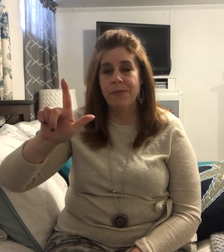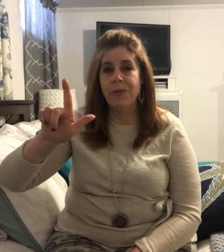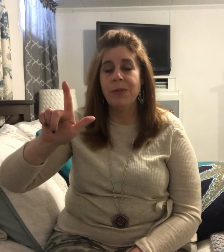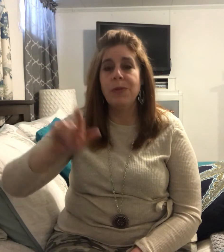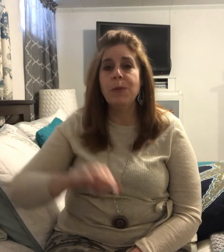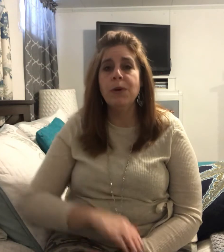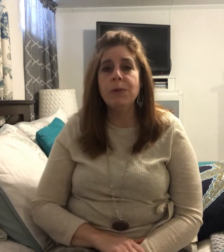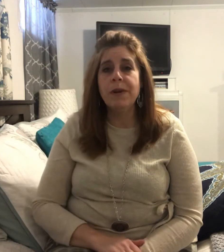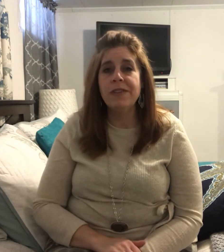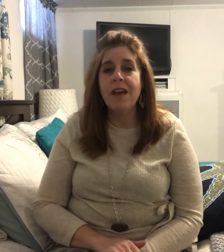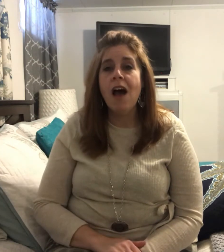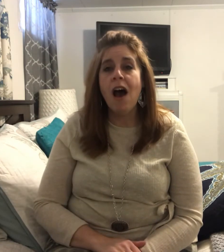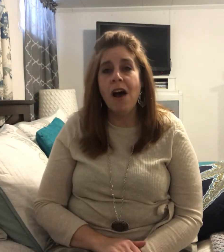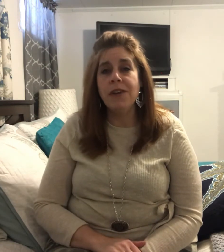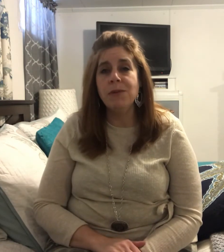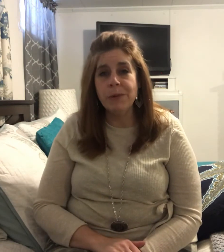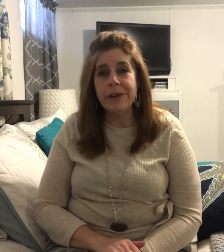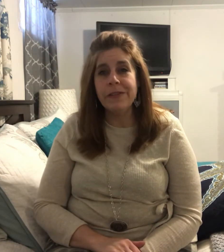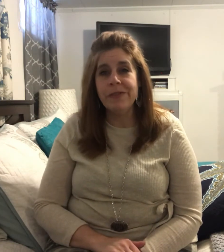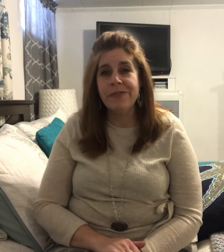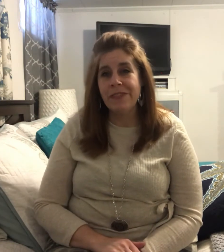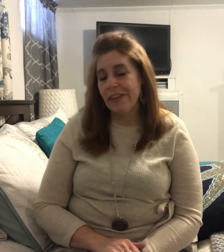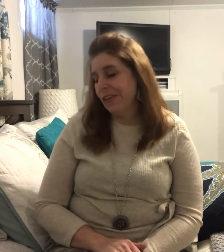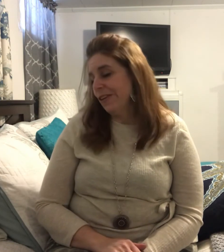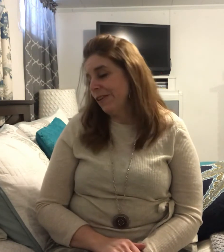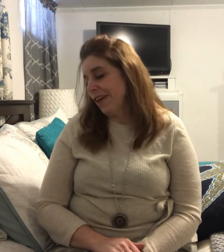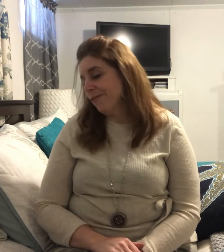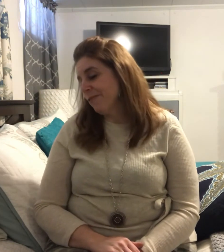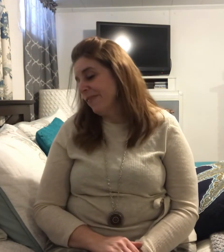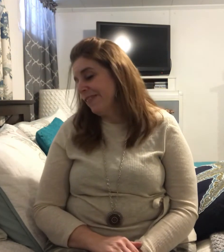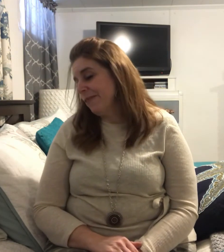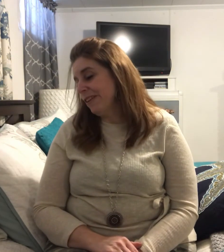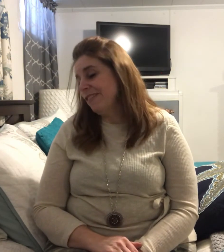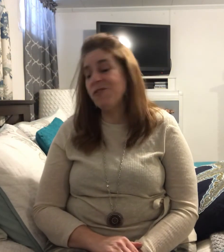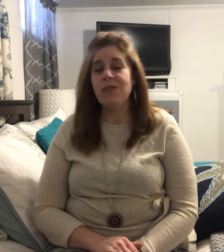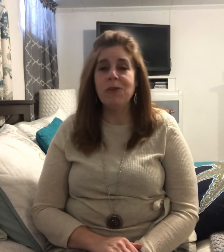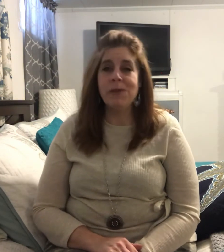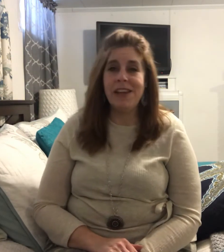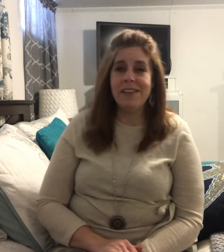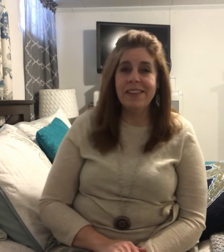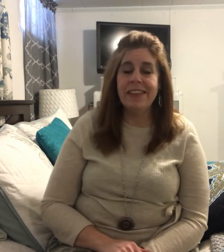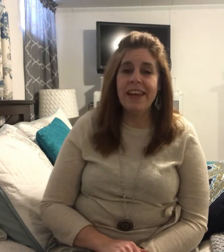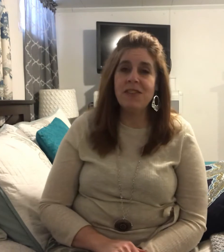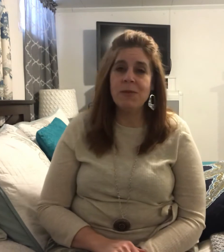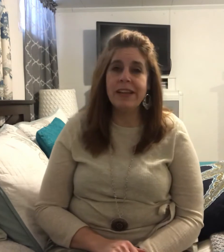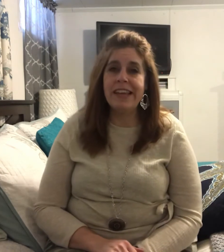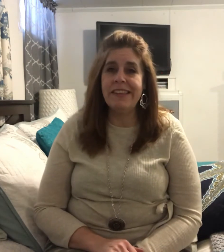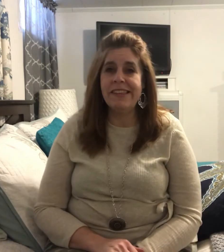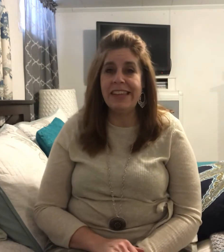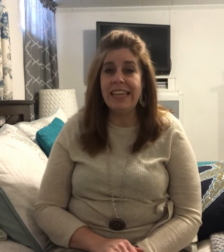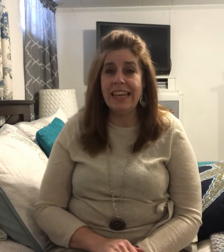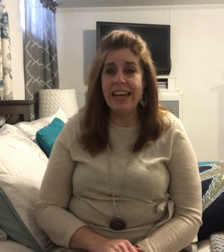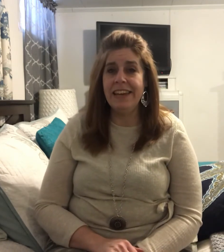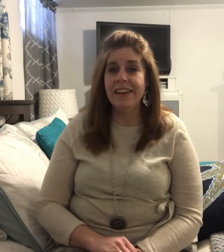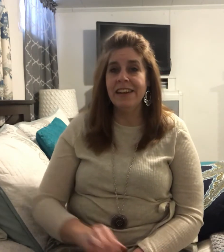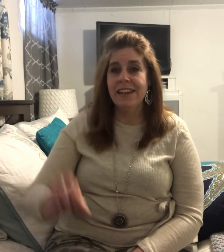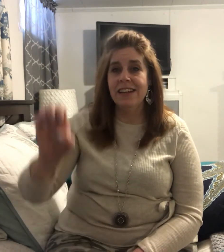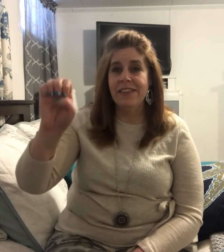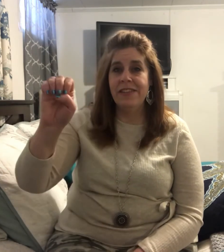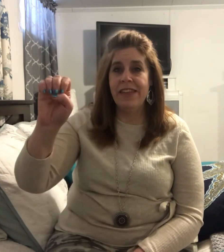The word was UN. Unreal. Okay. Now I'm going to teach you another blend. The next one is E N. This is the